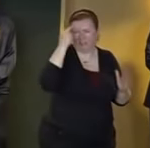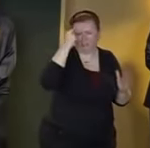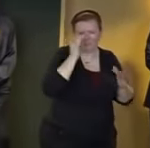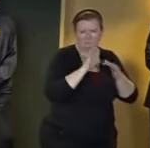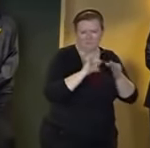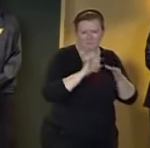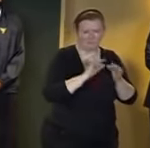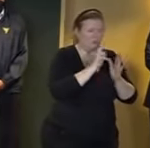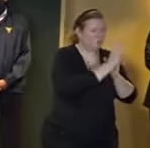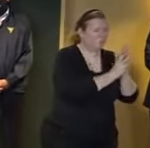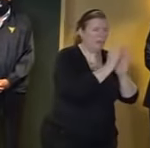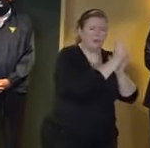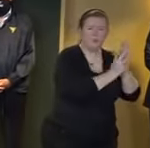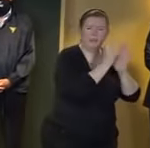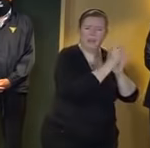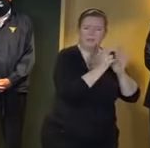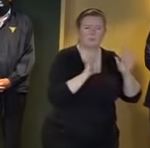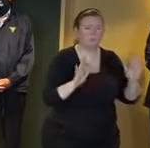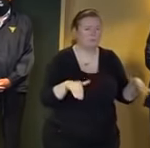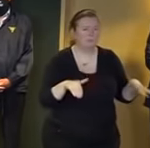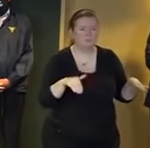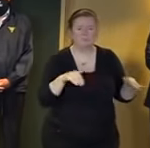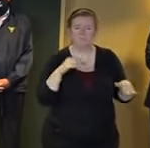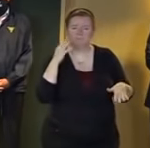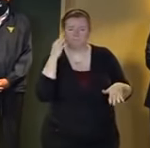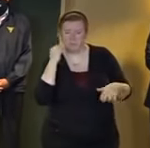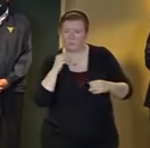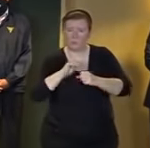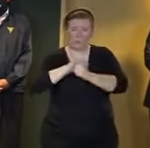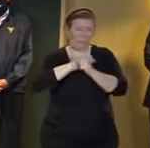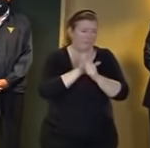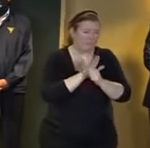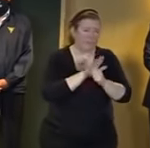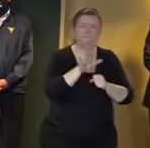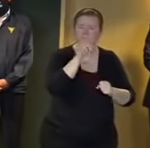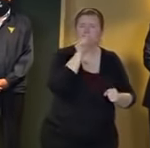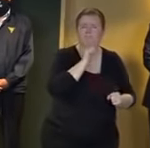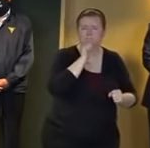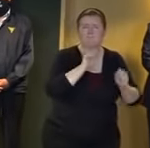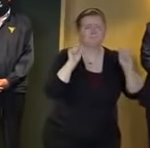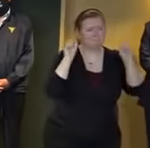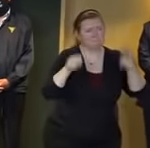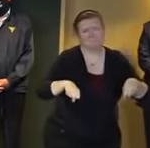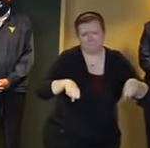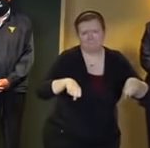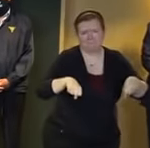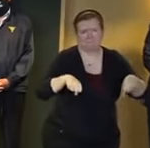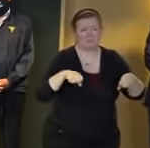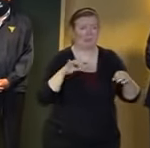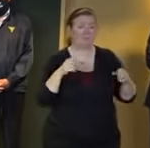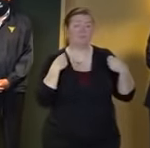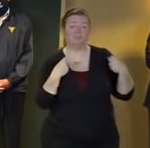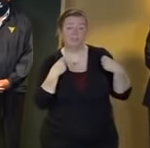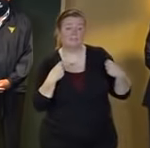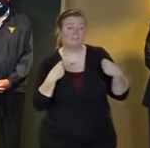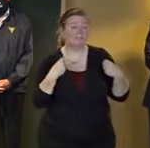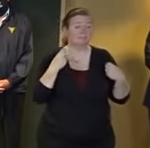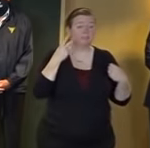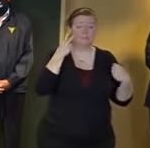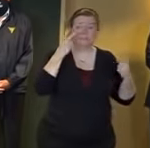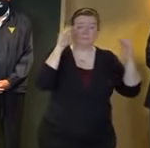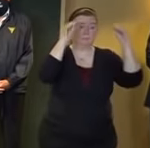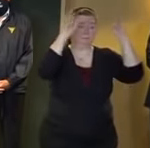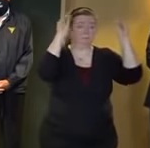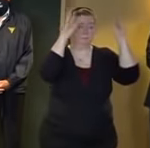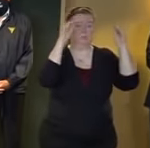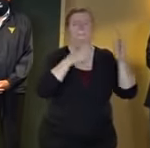that for the last few months so we should be good if you're on the road please move over for our frontline responders that's our safety service